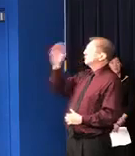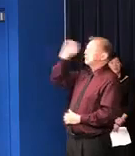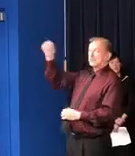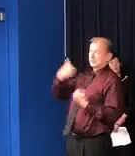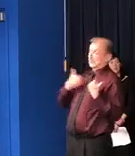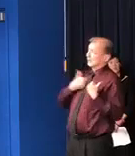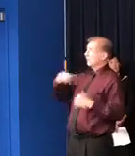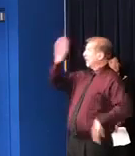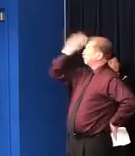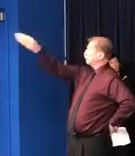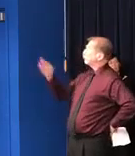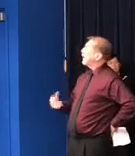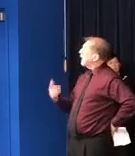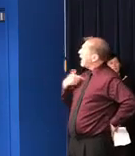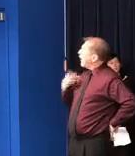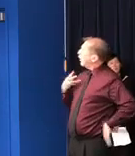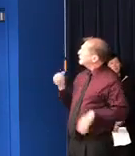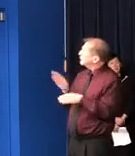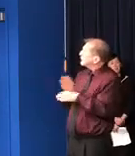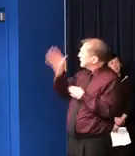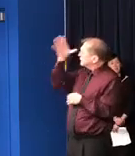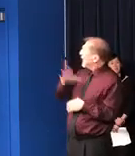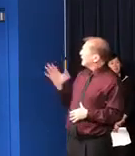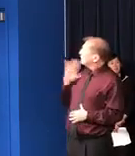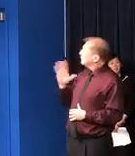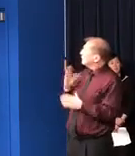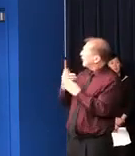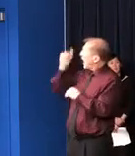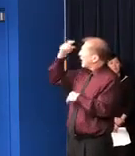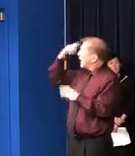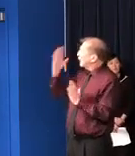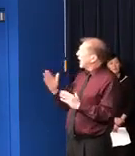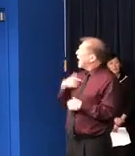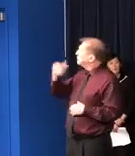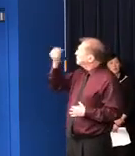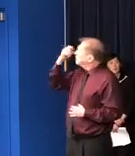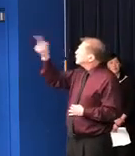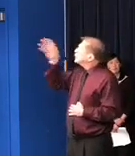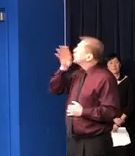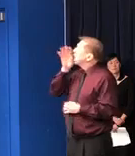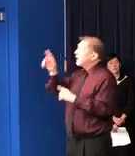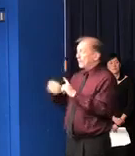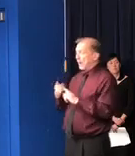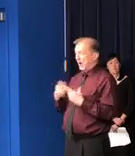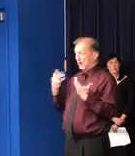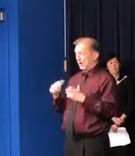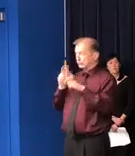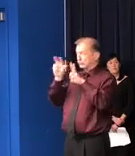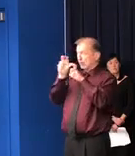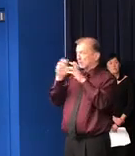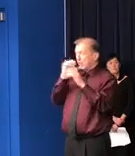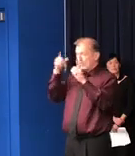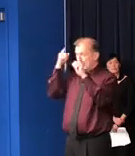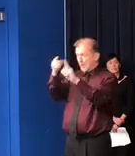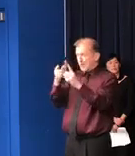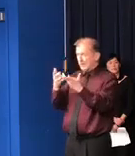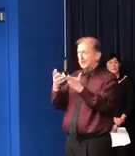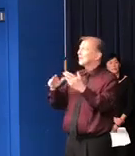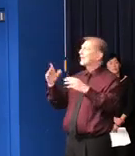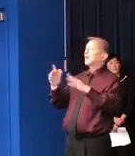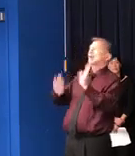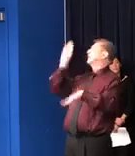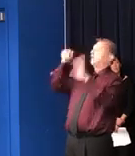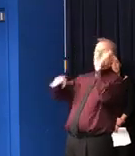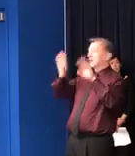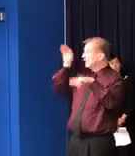I was a businessman too before I became governor. I understand what you're saying, but the market is the Wild West out there.